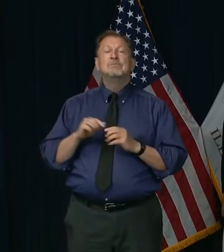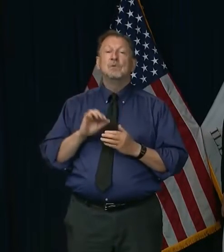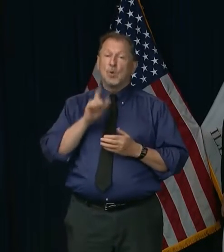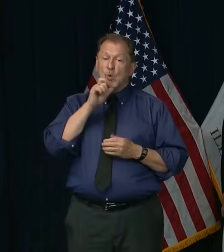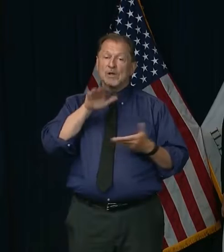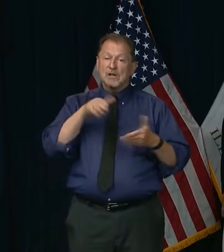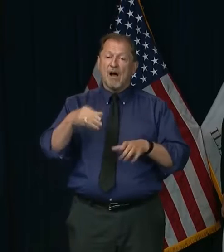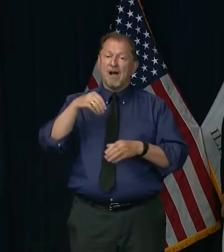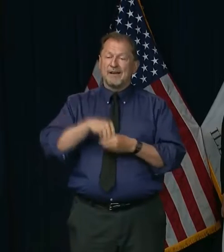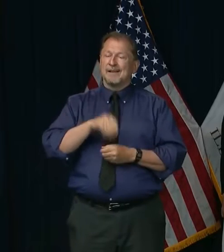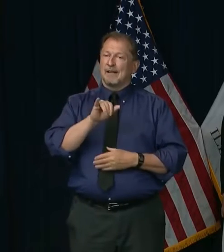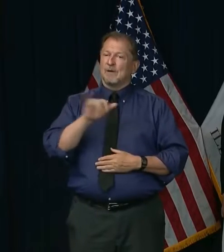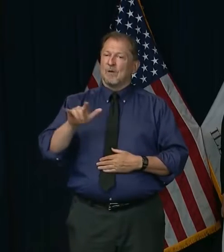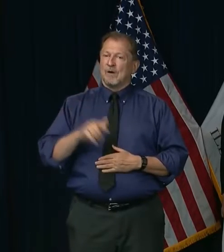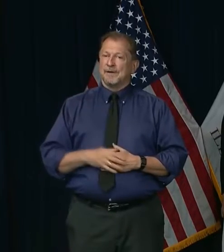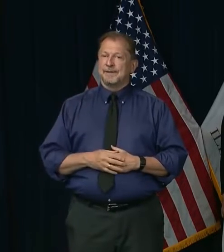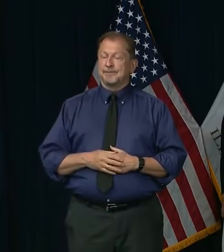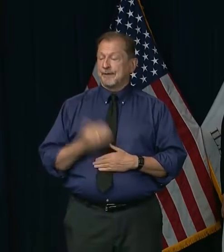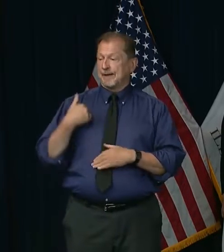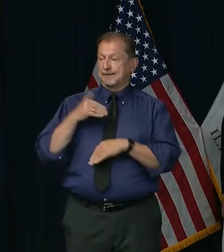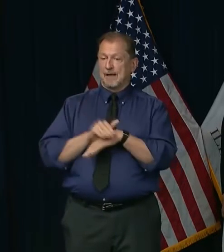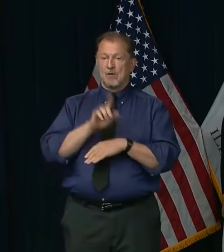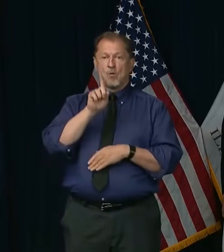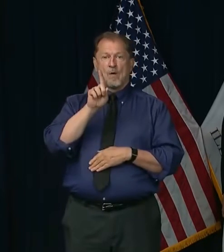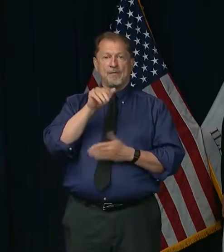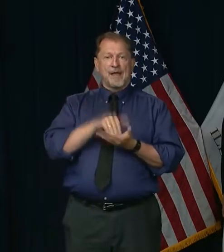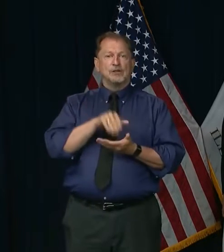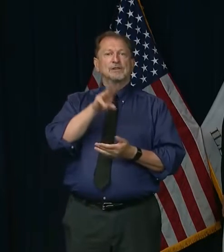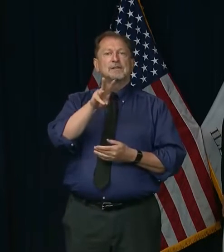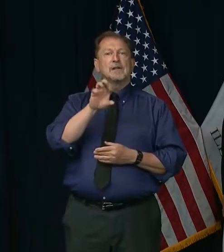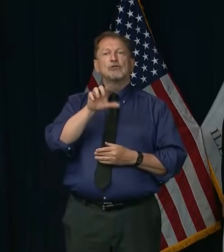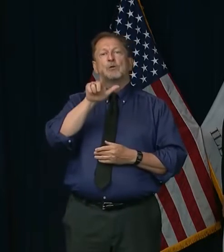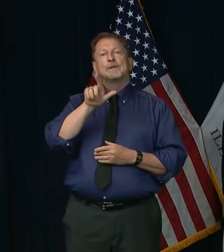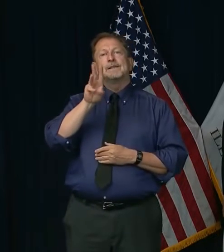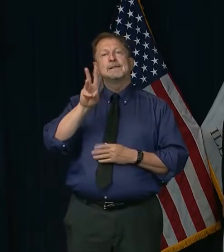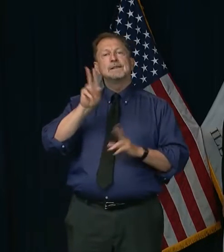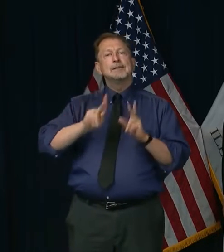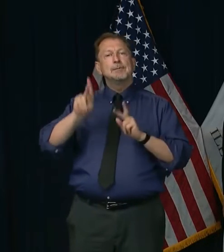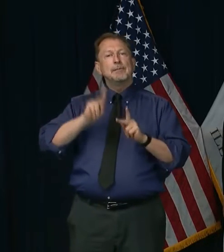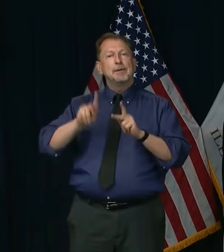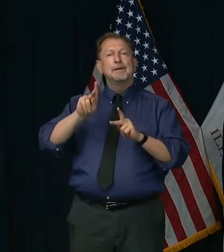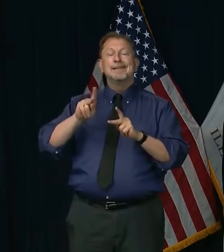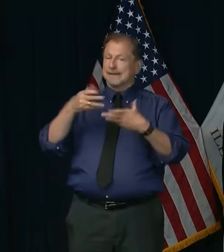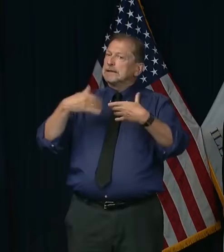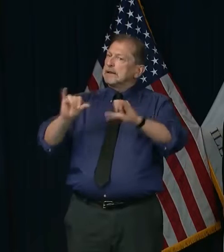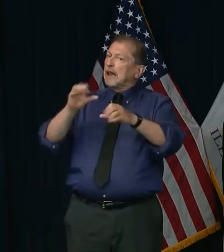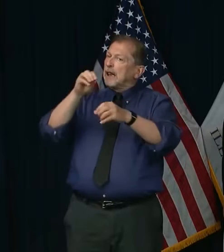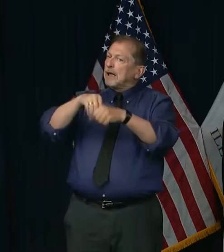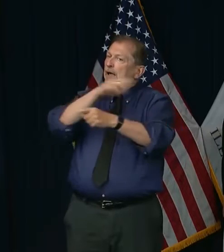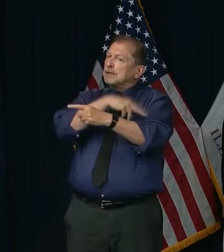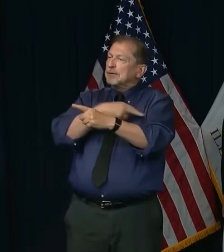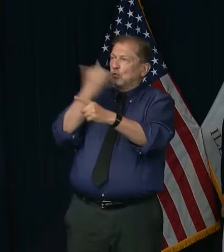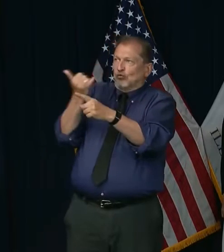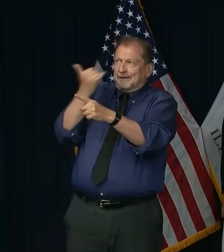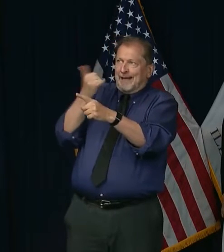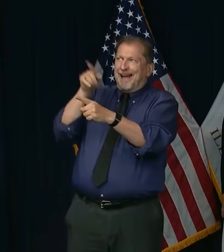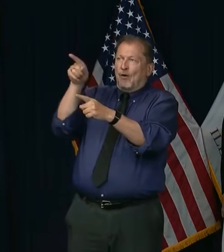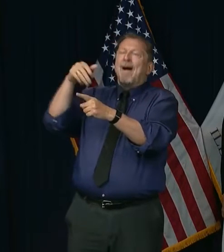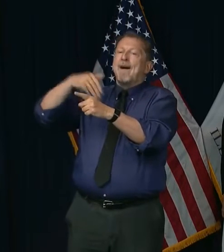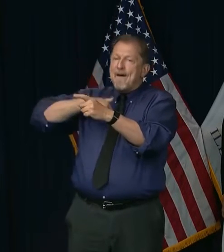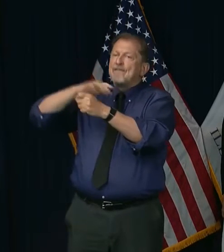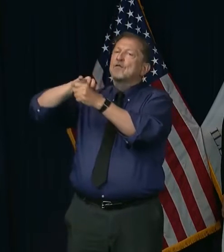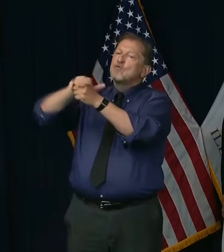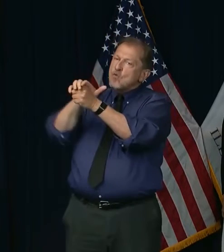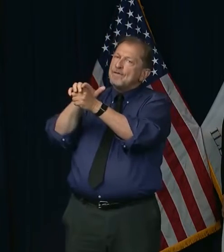As of last night, 1,626 people are in the hospital with COVID